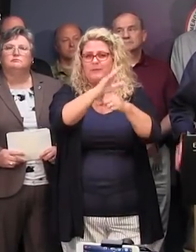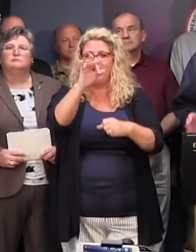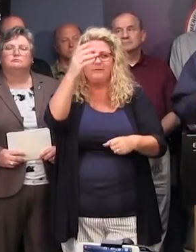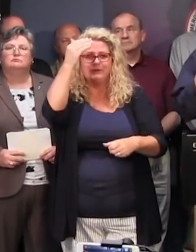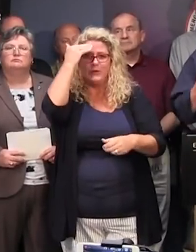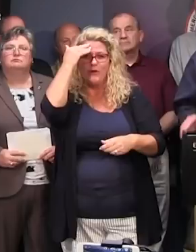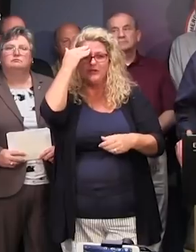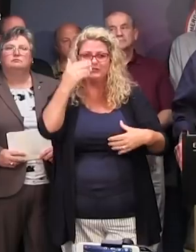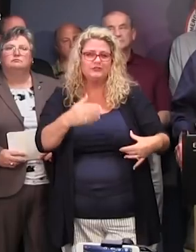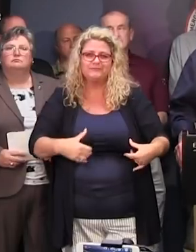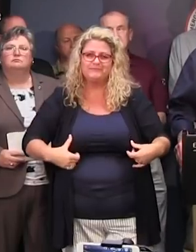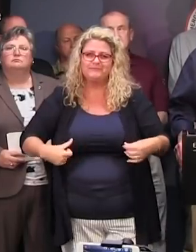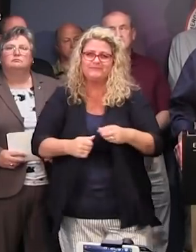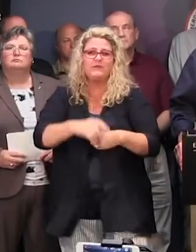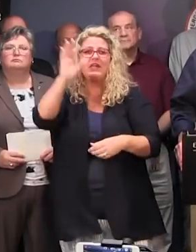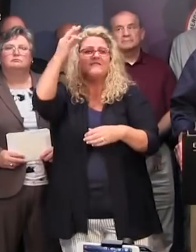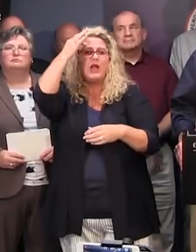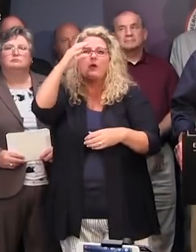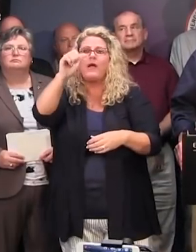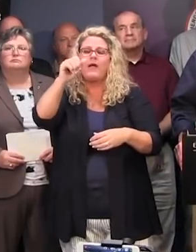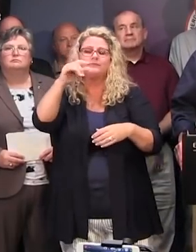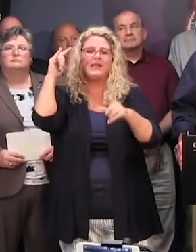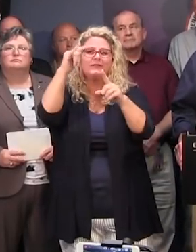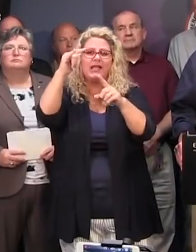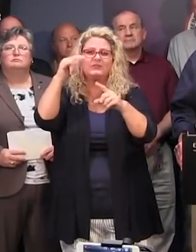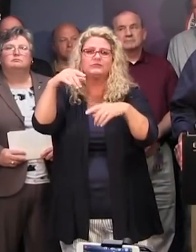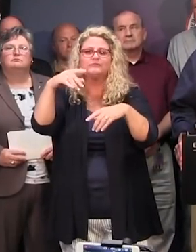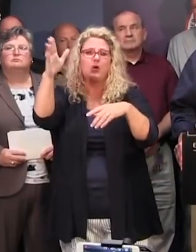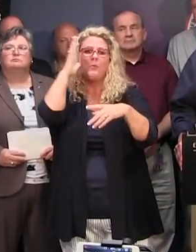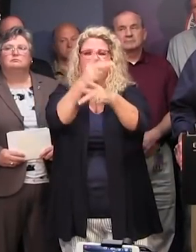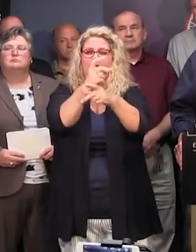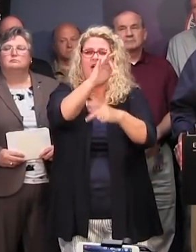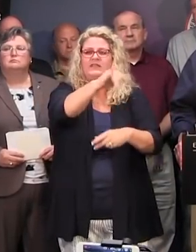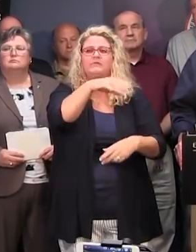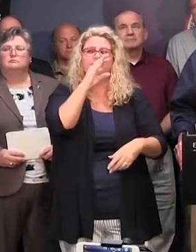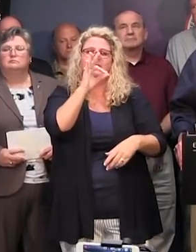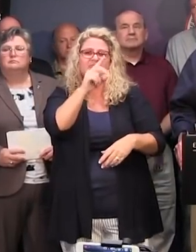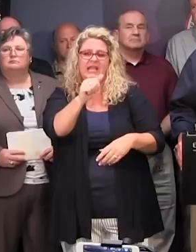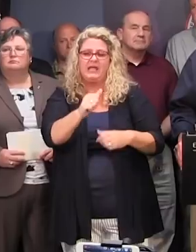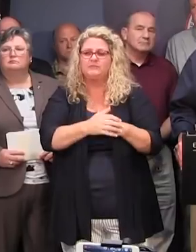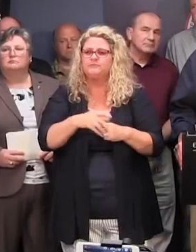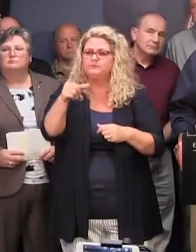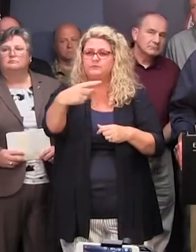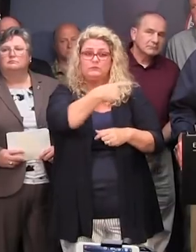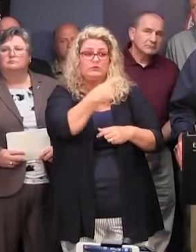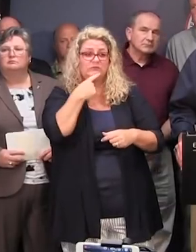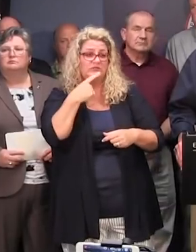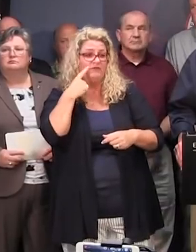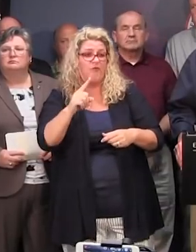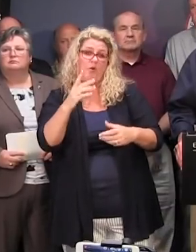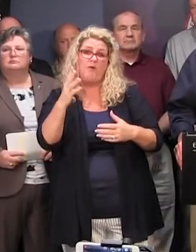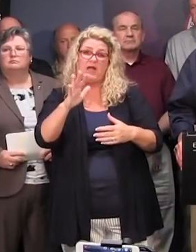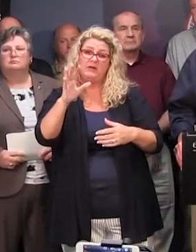times the Federal Aviation Administration as well as others take care of those things. Governor, you said for the last couple of days that you expected a